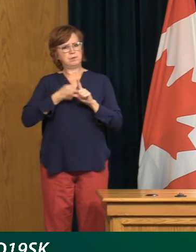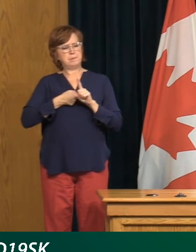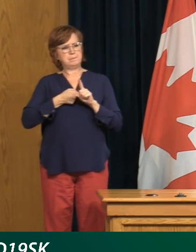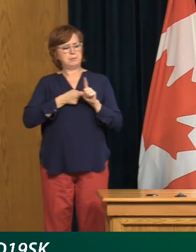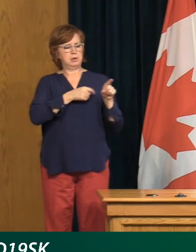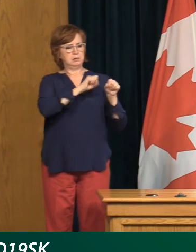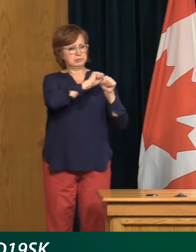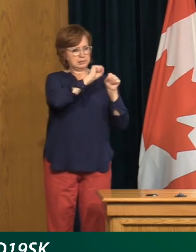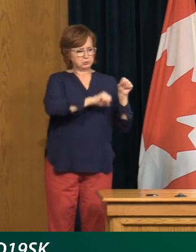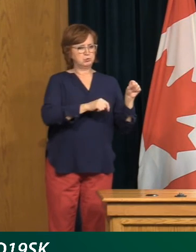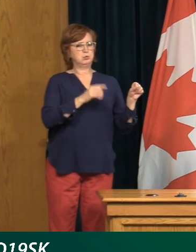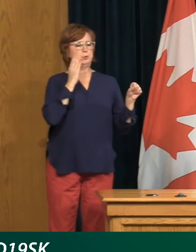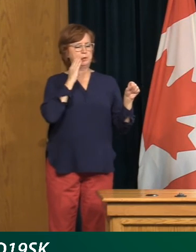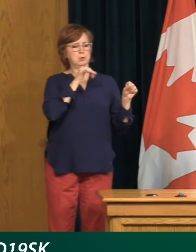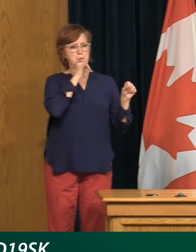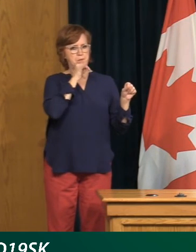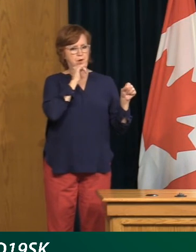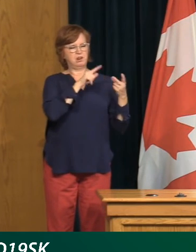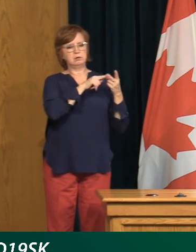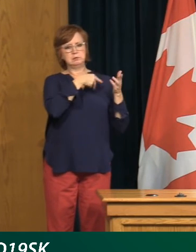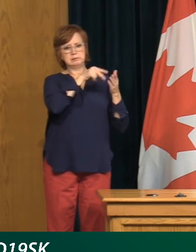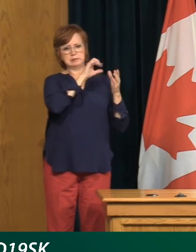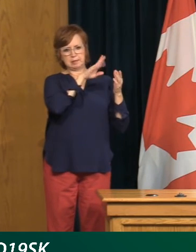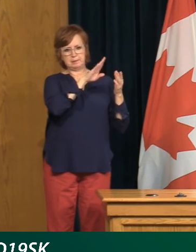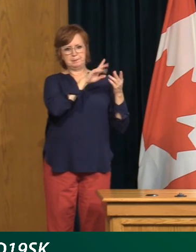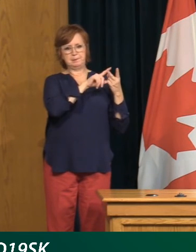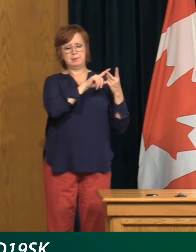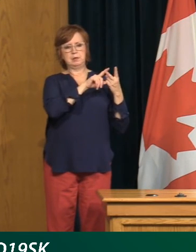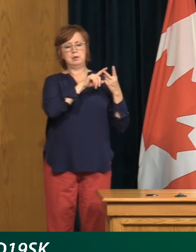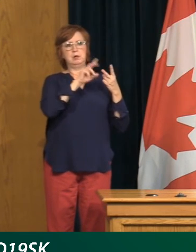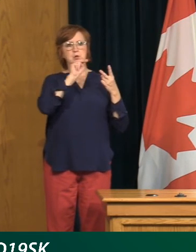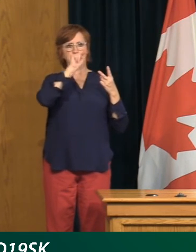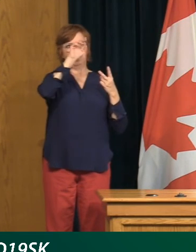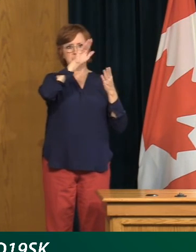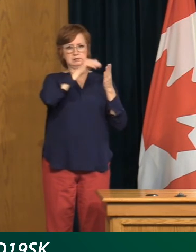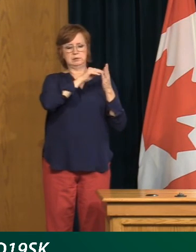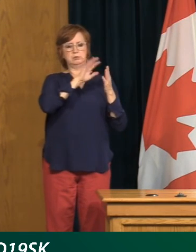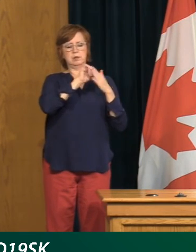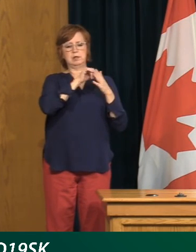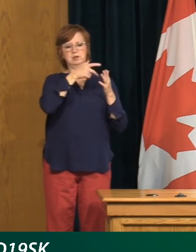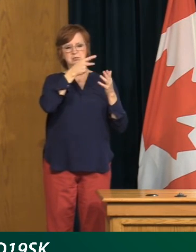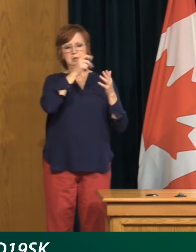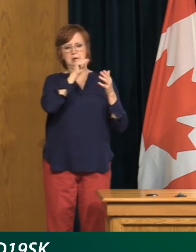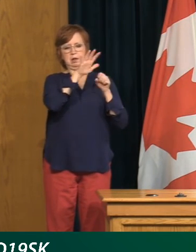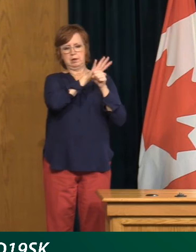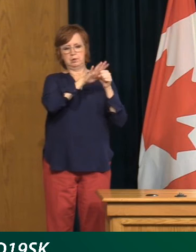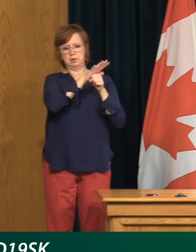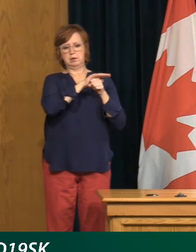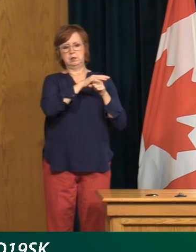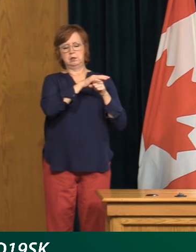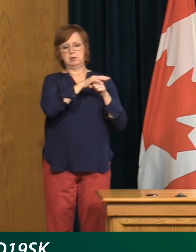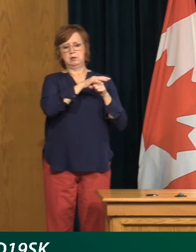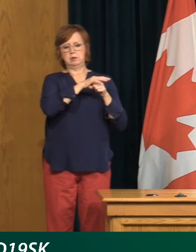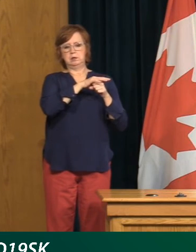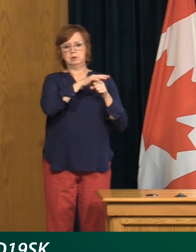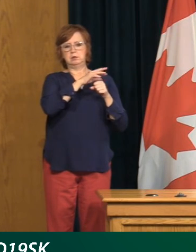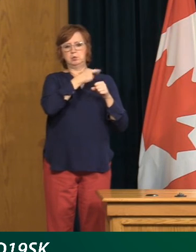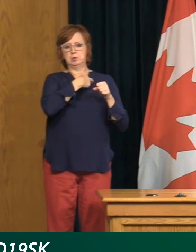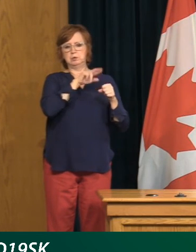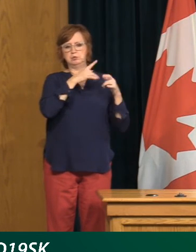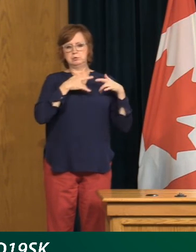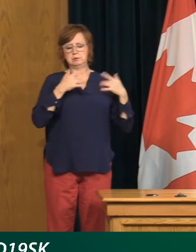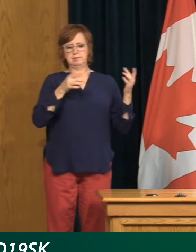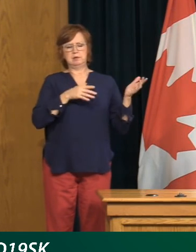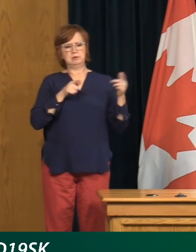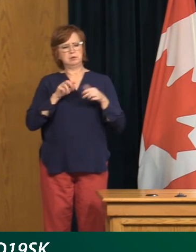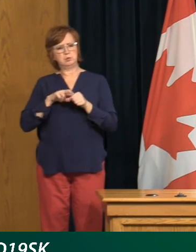Saskatoon, the nightclub in the north central region, the gospel worship events. But, you know, any idea why